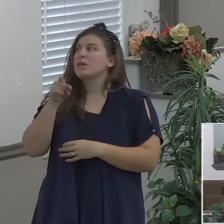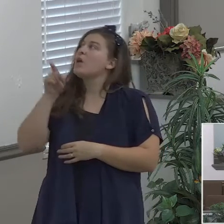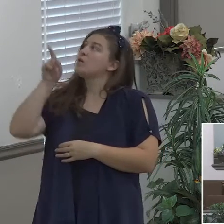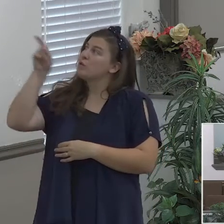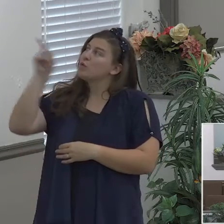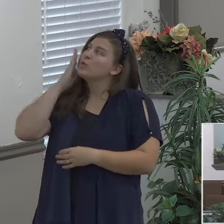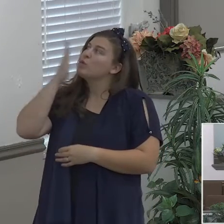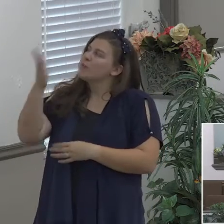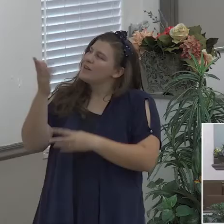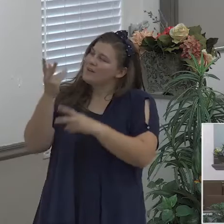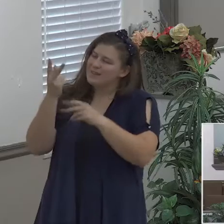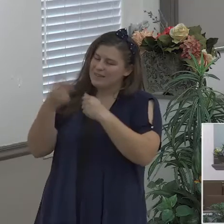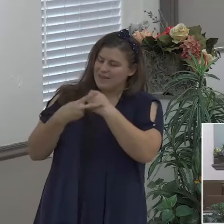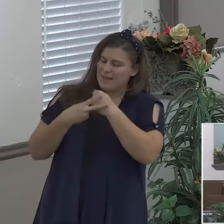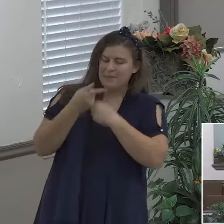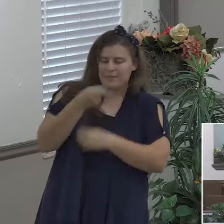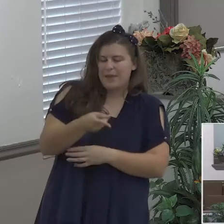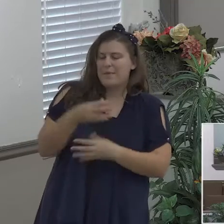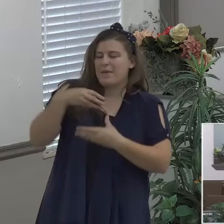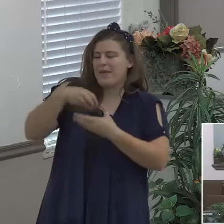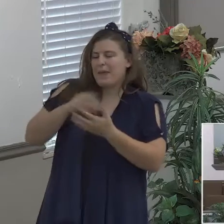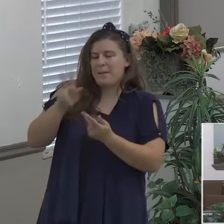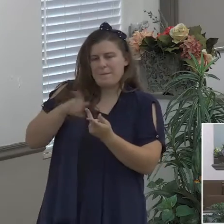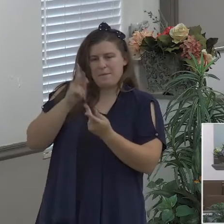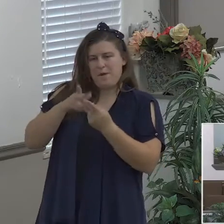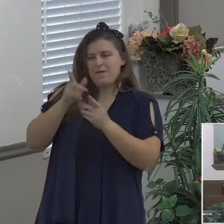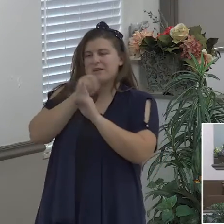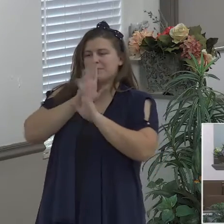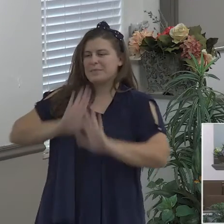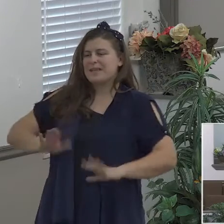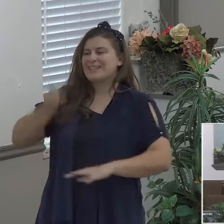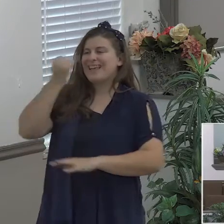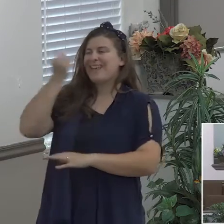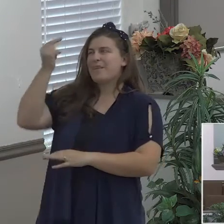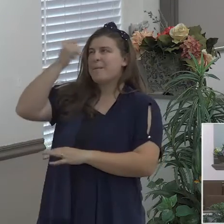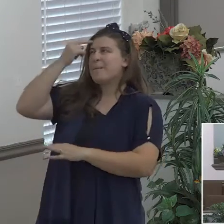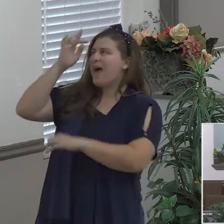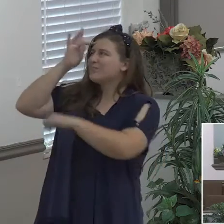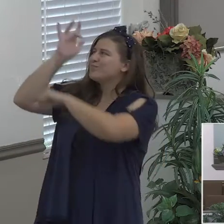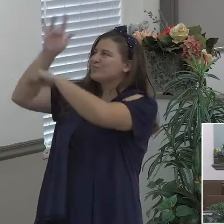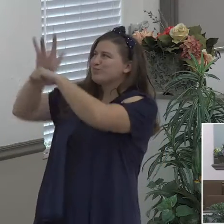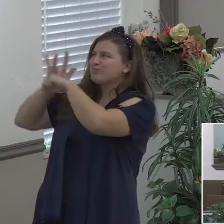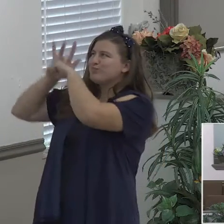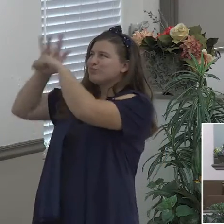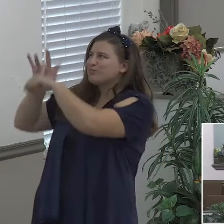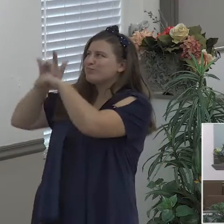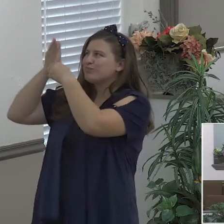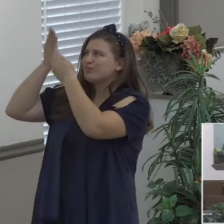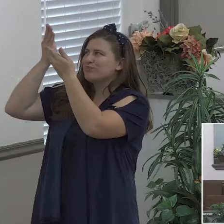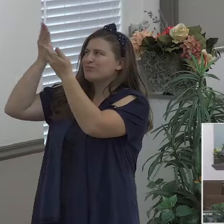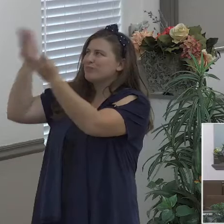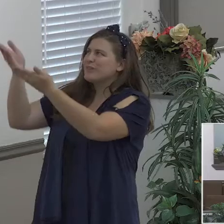is stayed upon thee verse 4 trust ye in the Lord forever